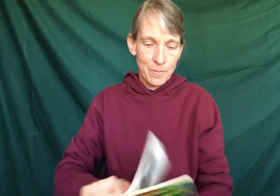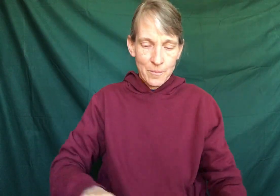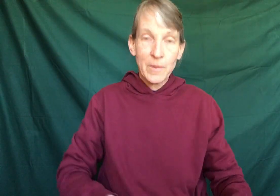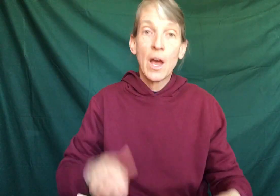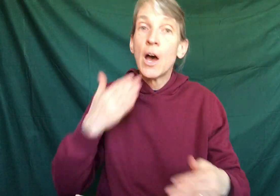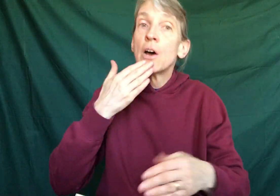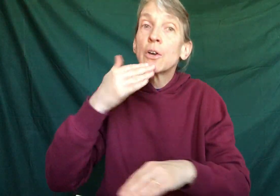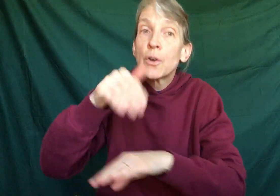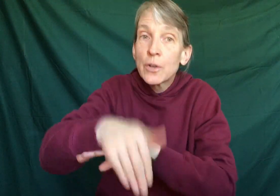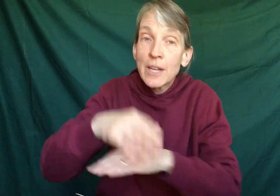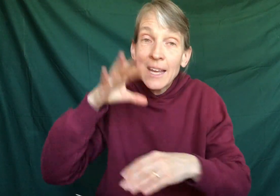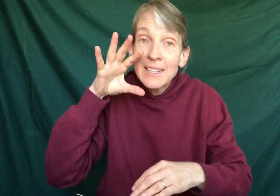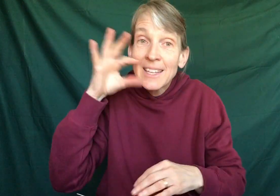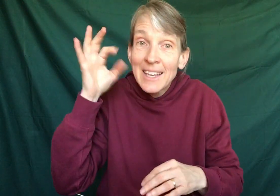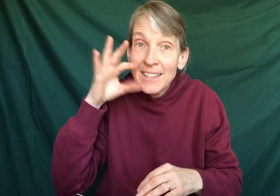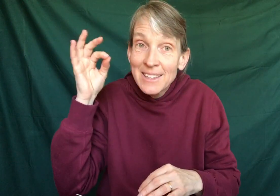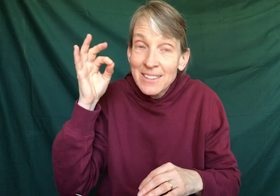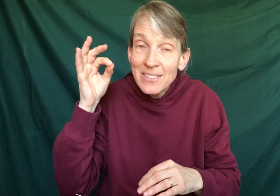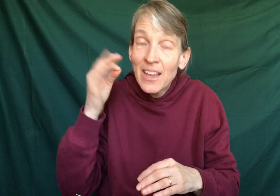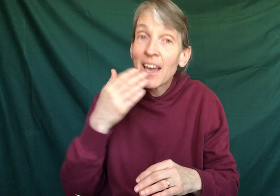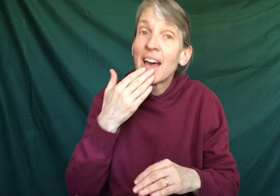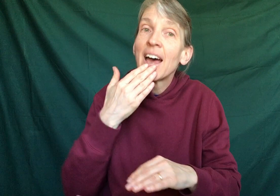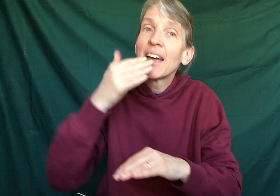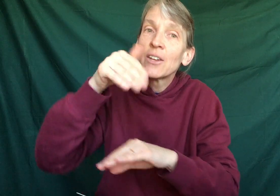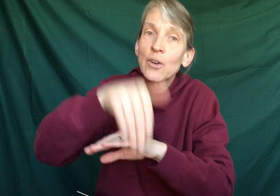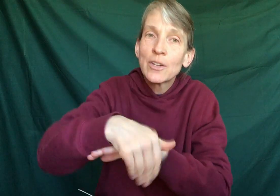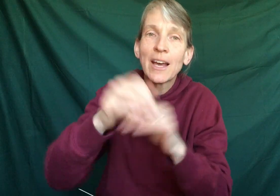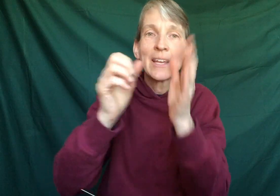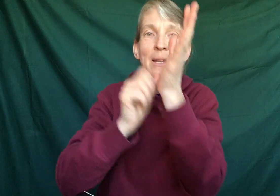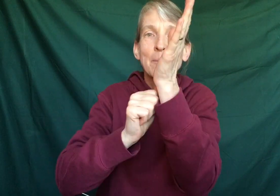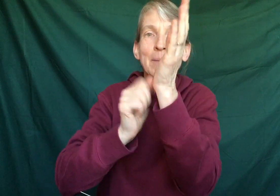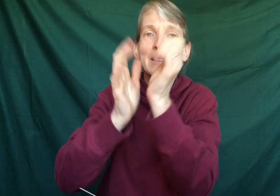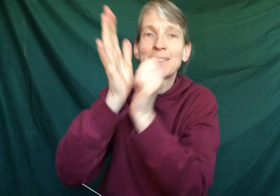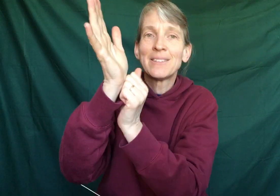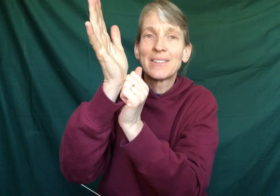Good night kittens. And good night mittens.